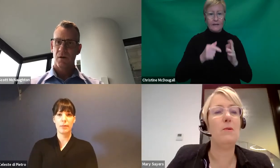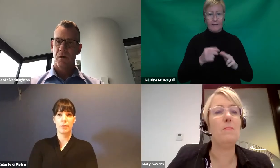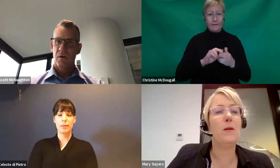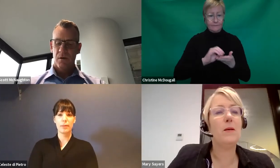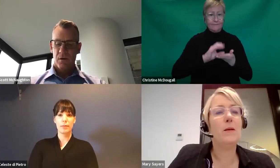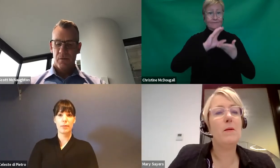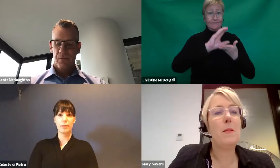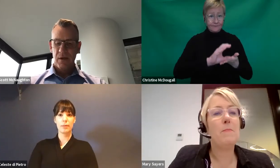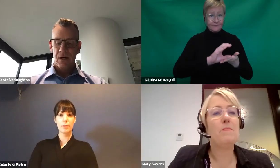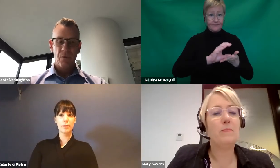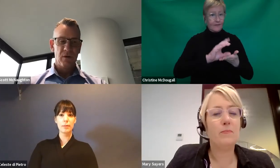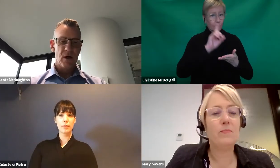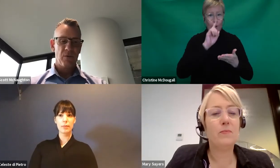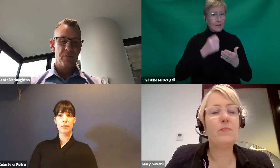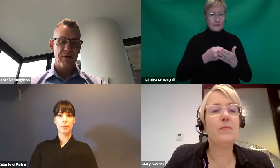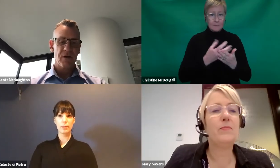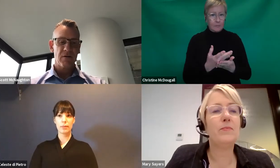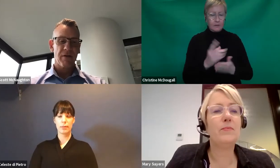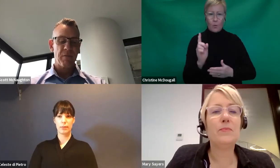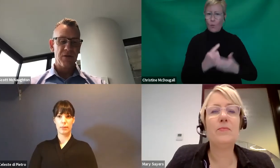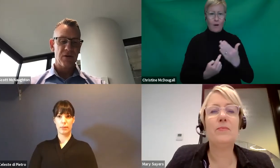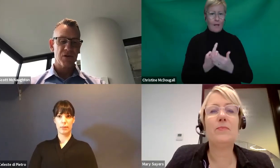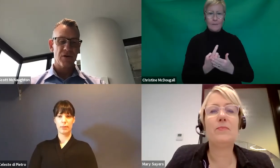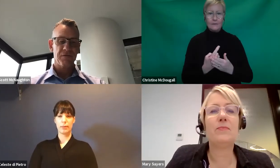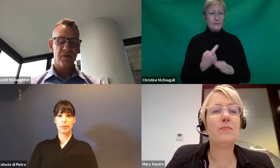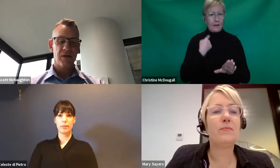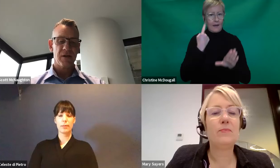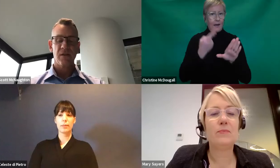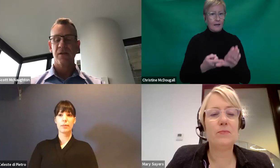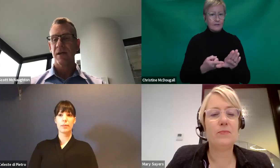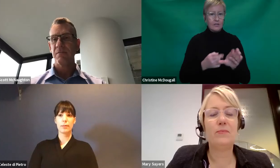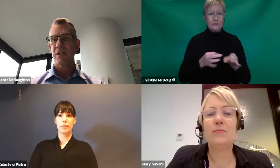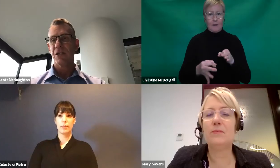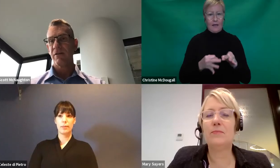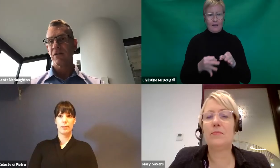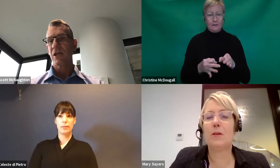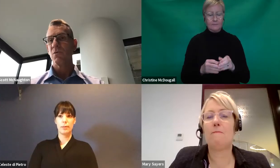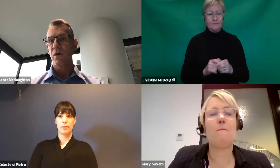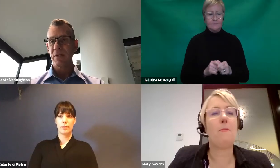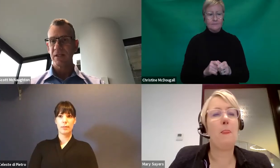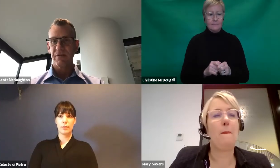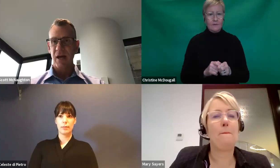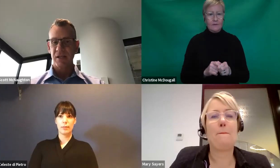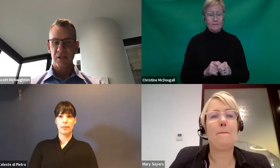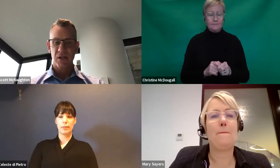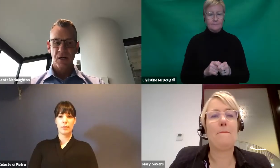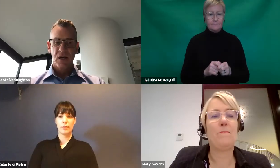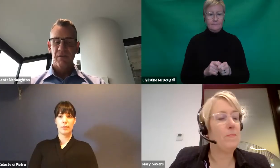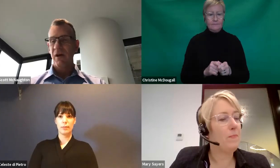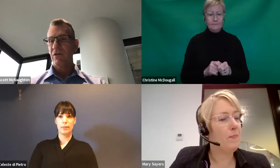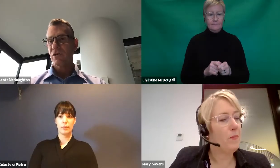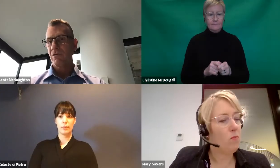as well. Yeah, I will. I will, Merrick. I'll cover both those off. The key message here is that you won't be disadvantaged.